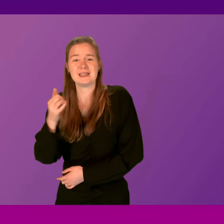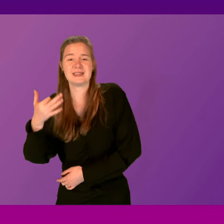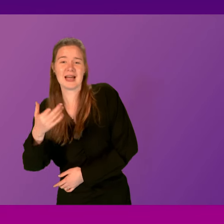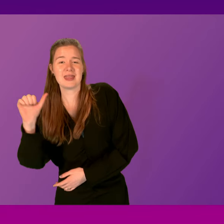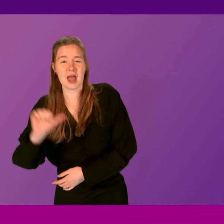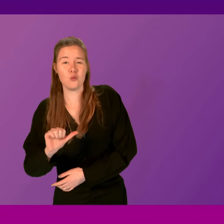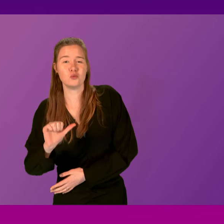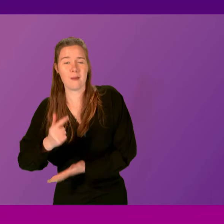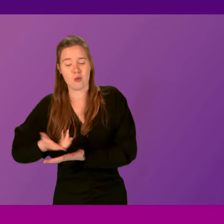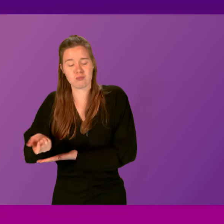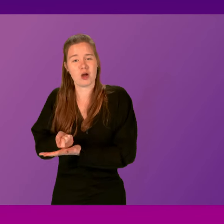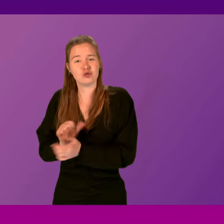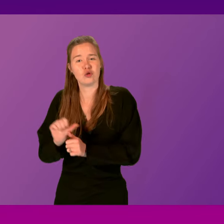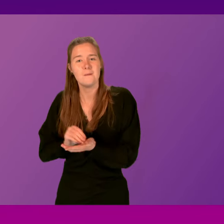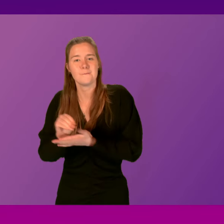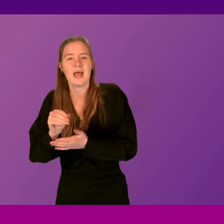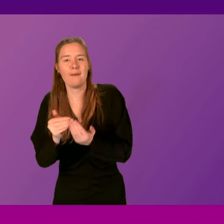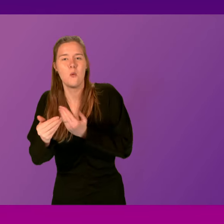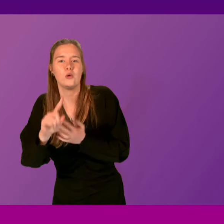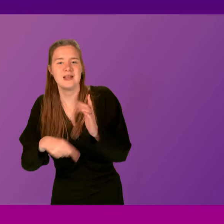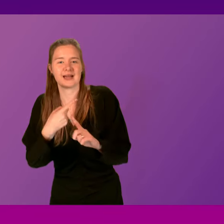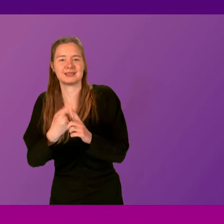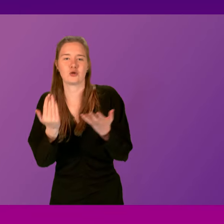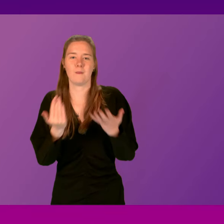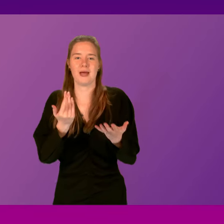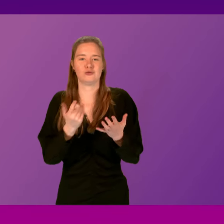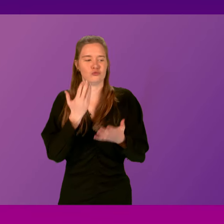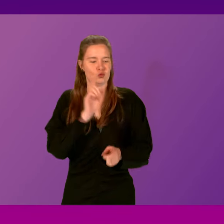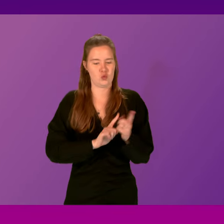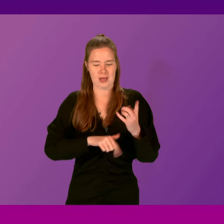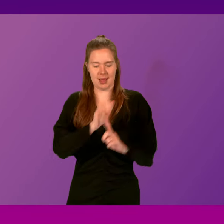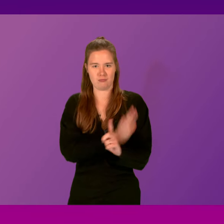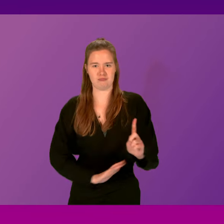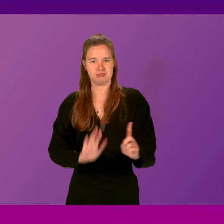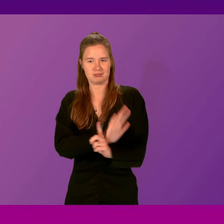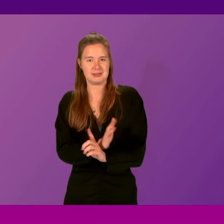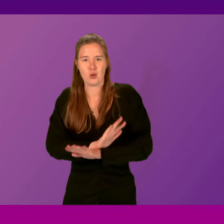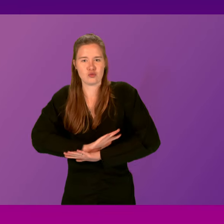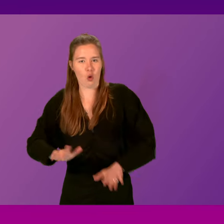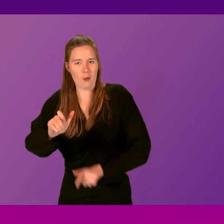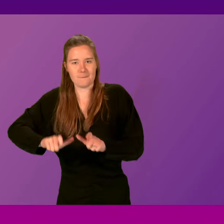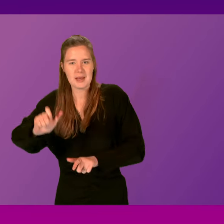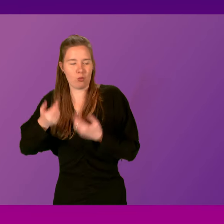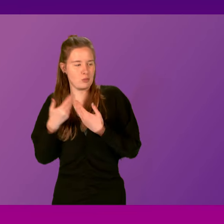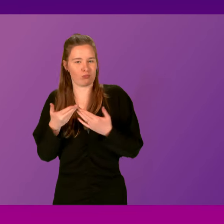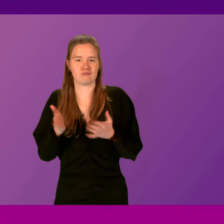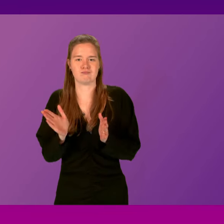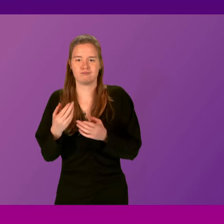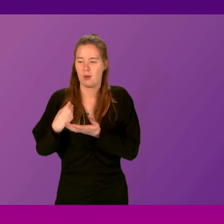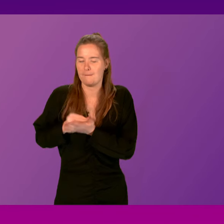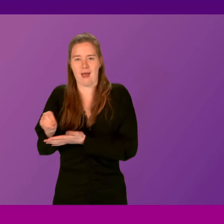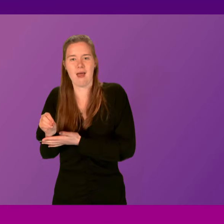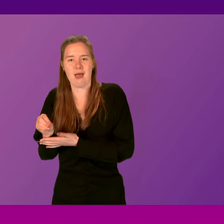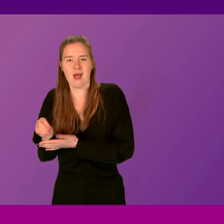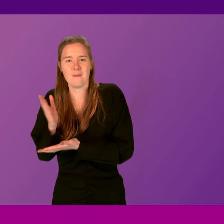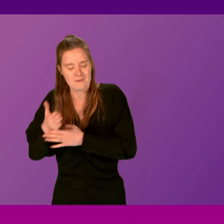,000, you should pay more tax in Scotland than in the rest of the UK. These are not the people with the broadest shoulders, but they're